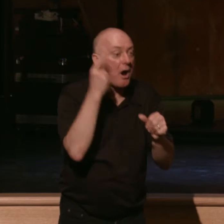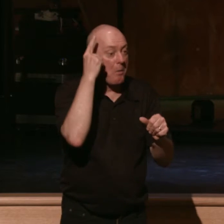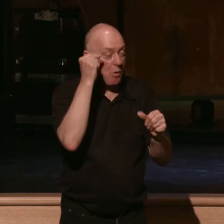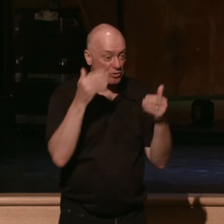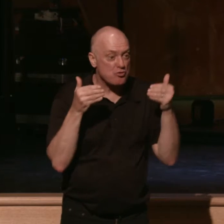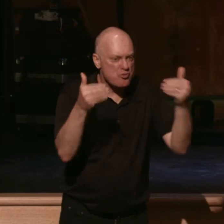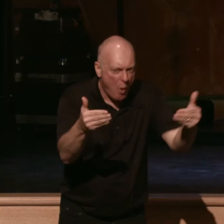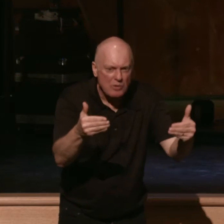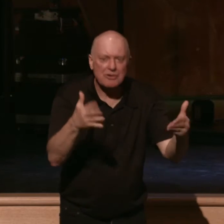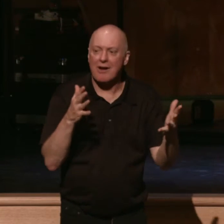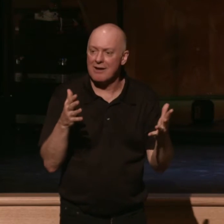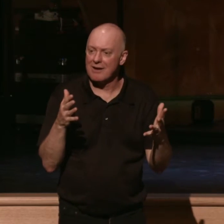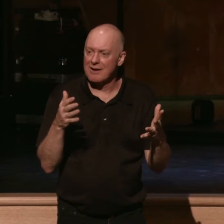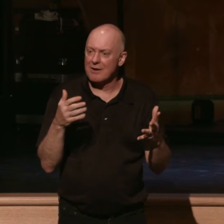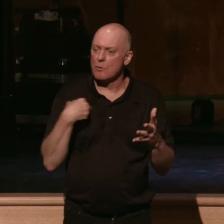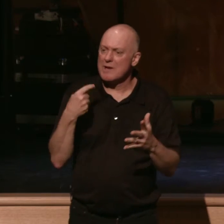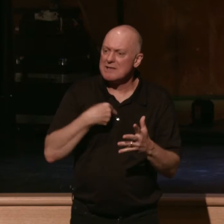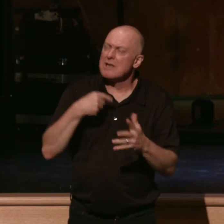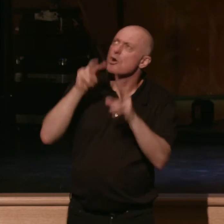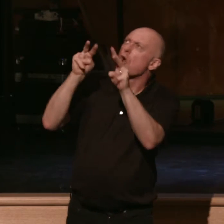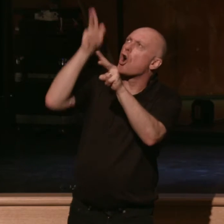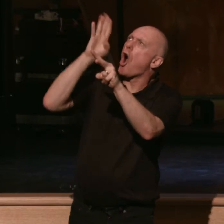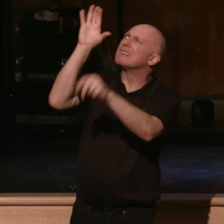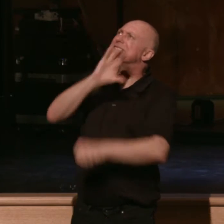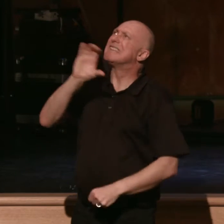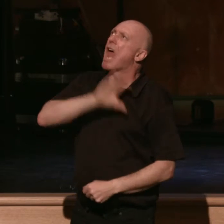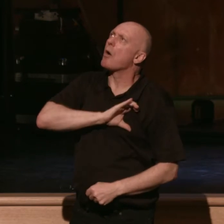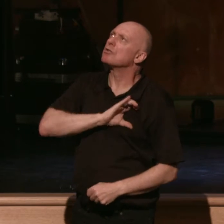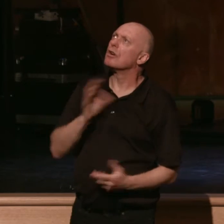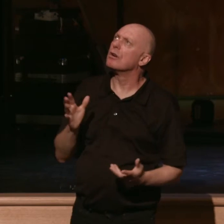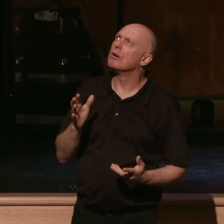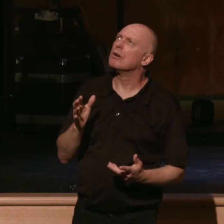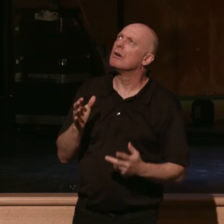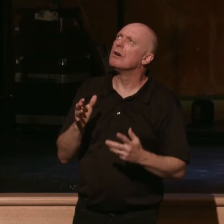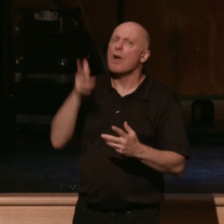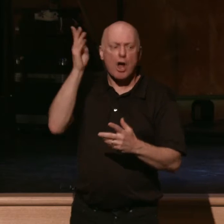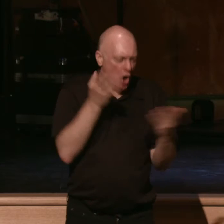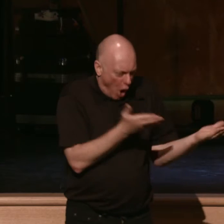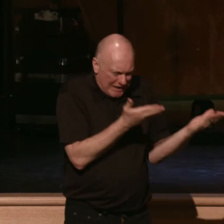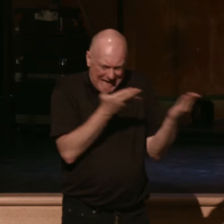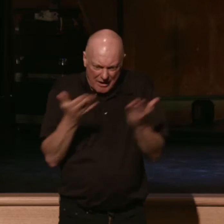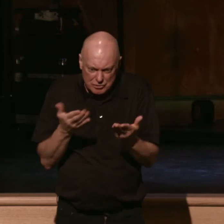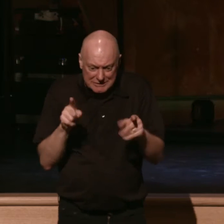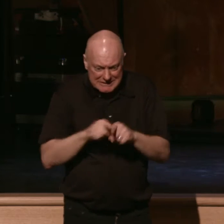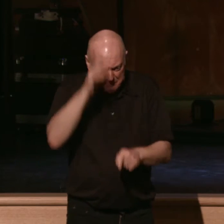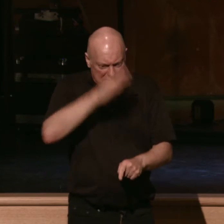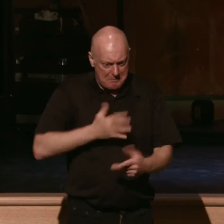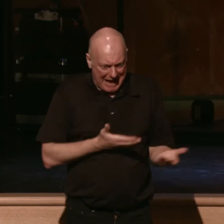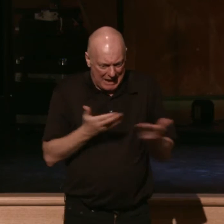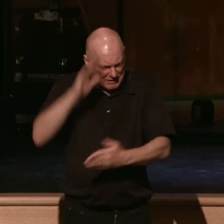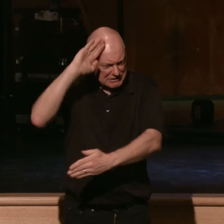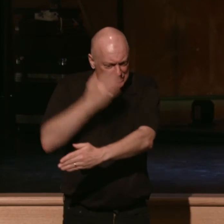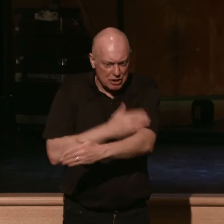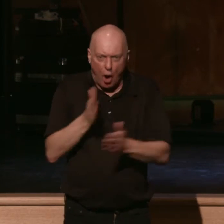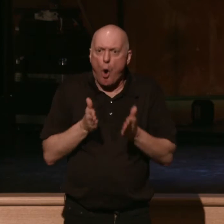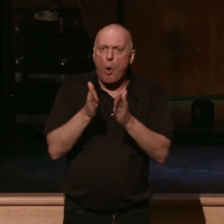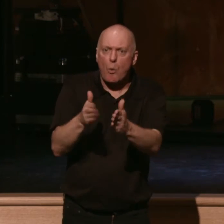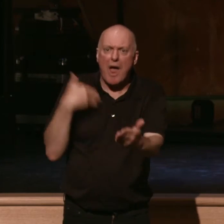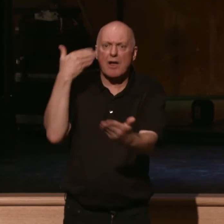ascribe God's character. This is now verse 31. You've seen how the Lord your God carried you as a man carries his son all the way until you went to this place